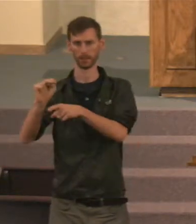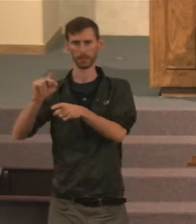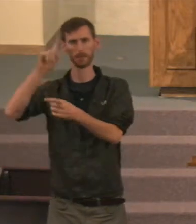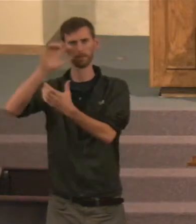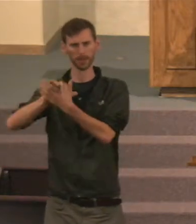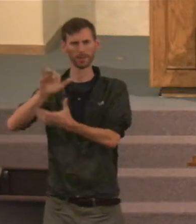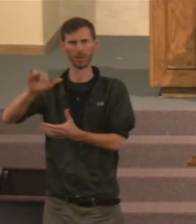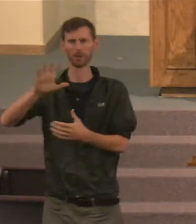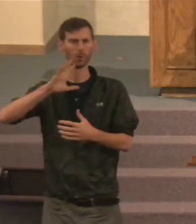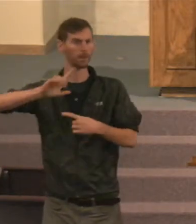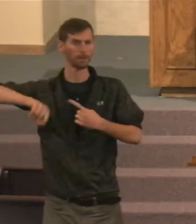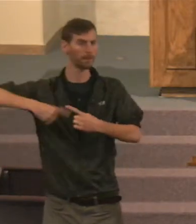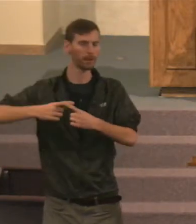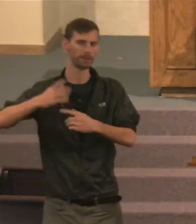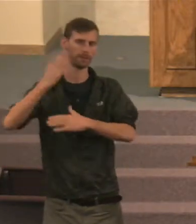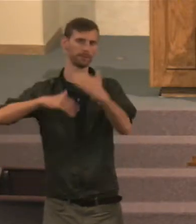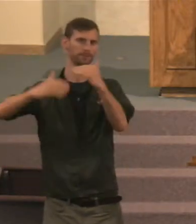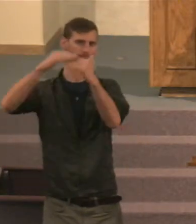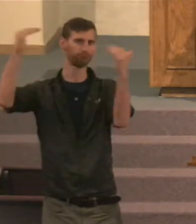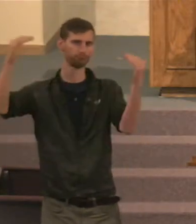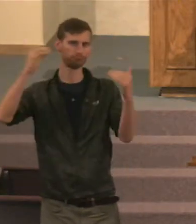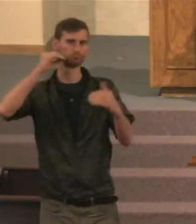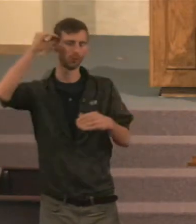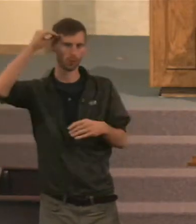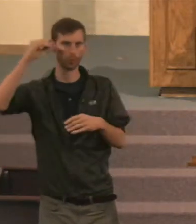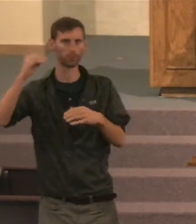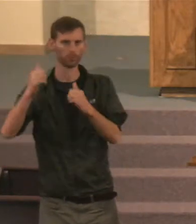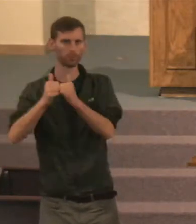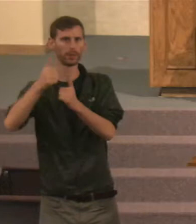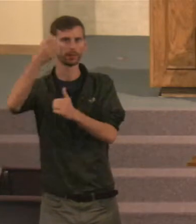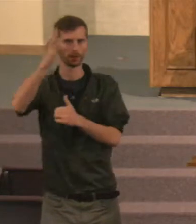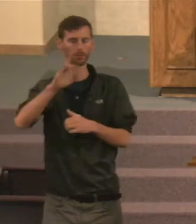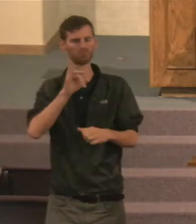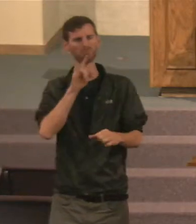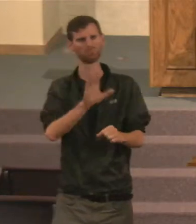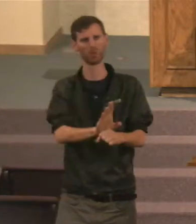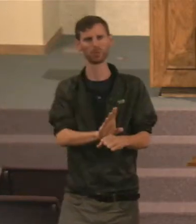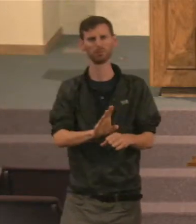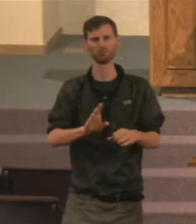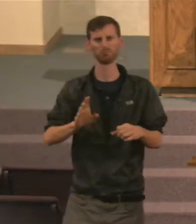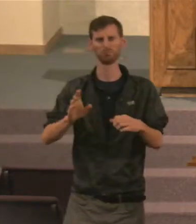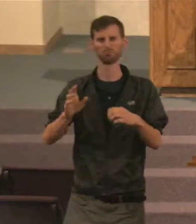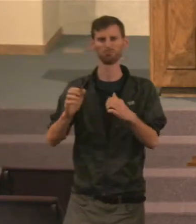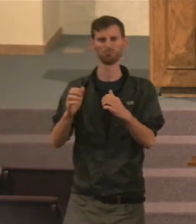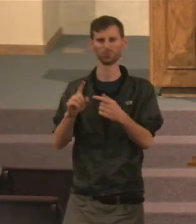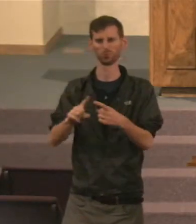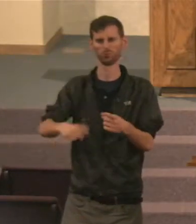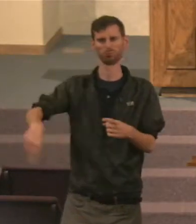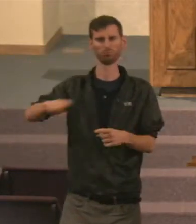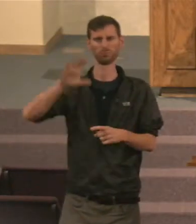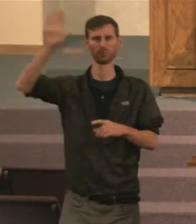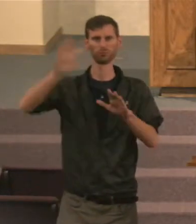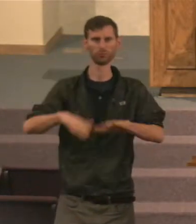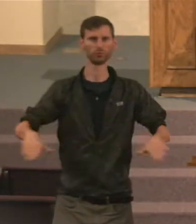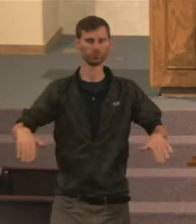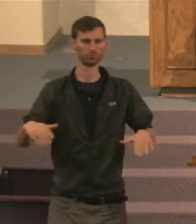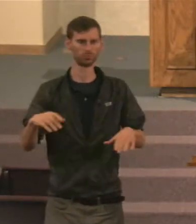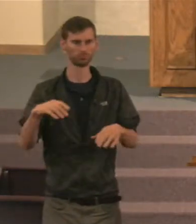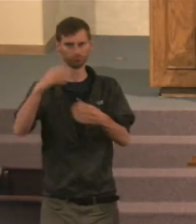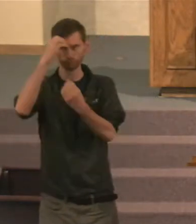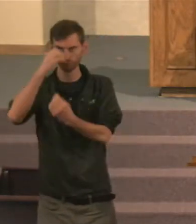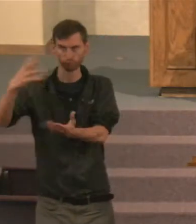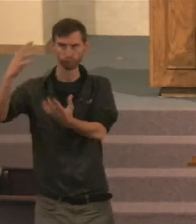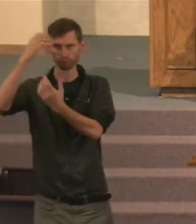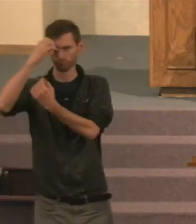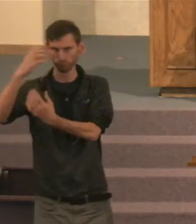heaven itself, that home that God has promised to people, to those who are his children, those who are obedient